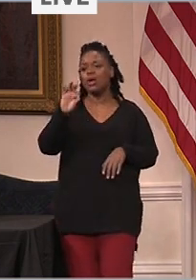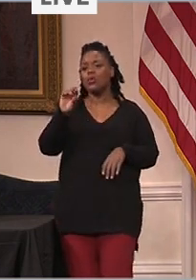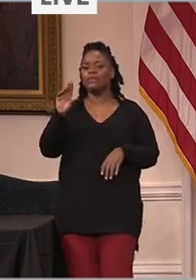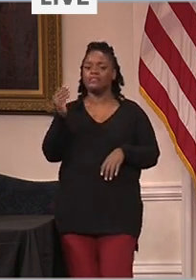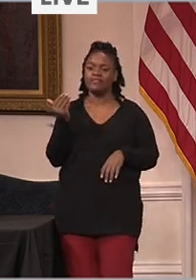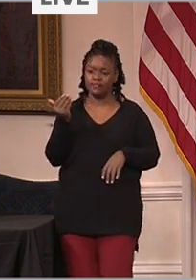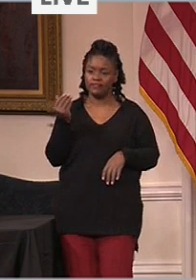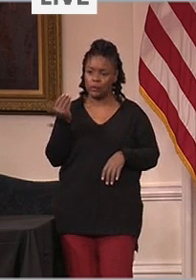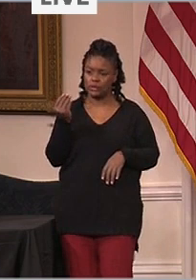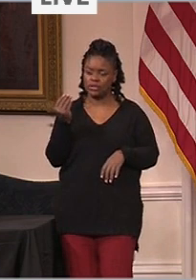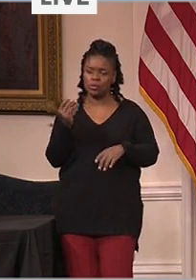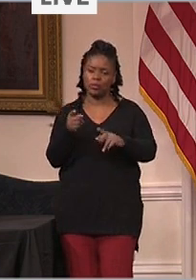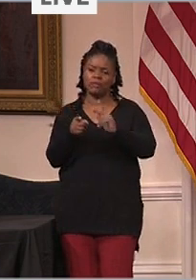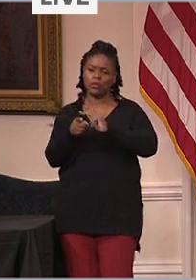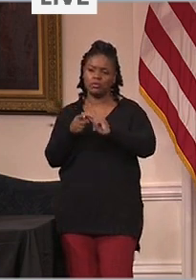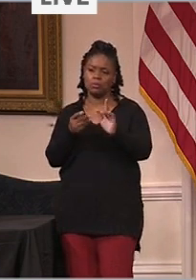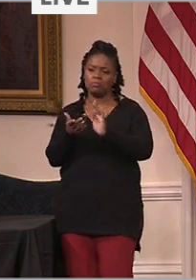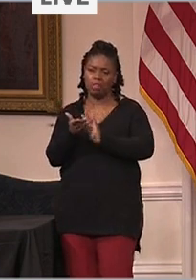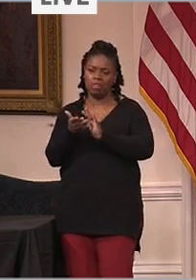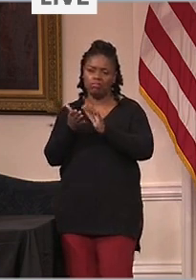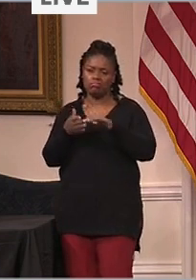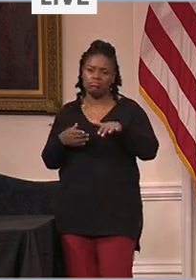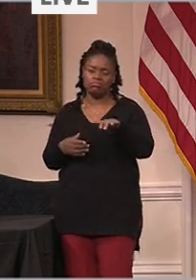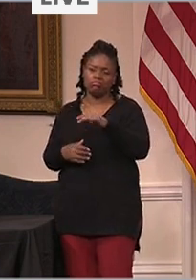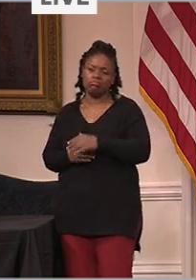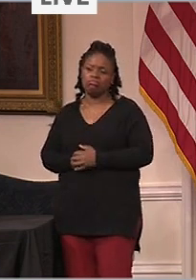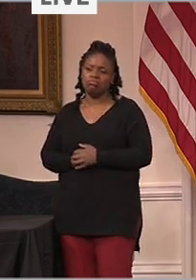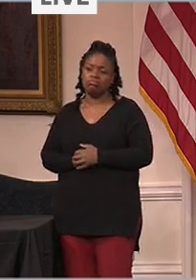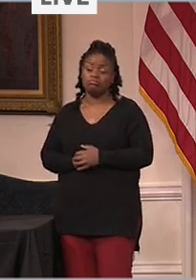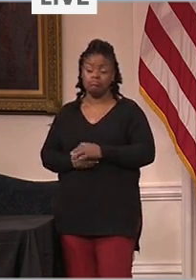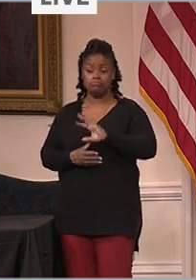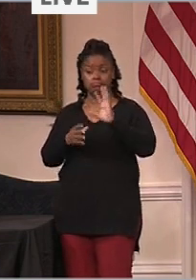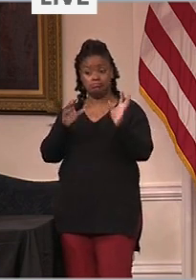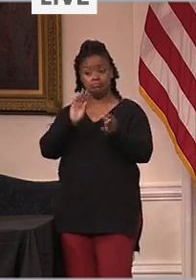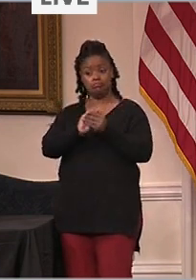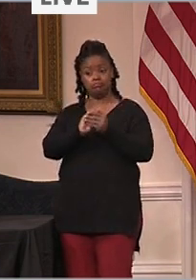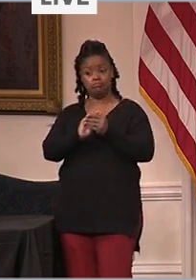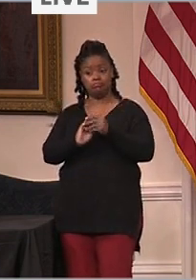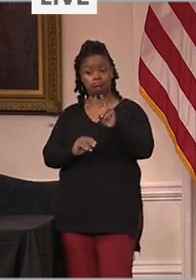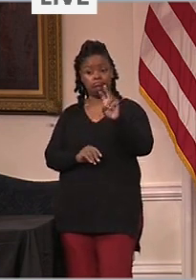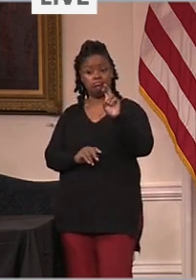Initially, we will have close to 200 personnel organized in 14 teams.